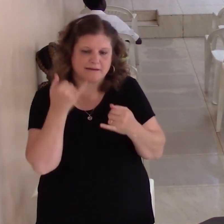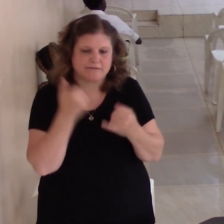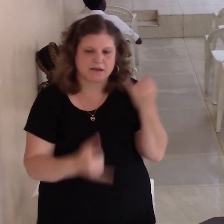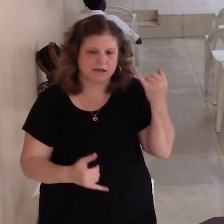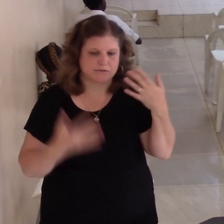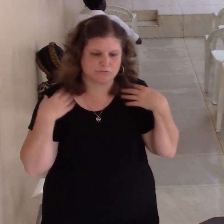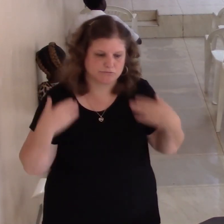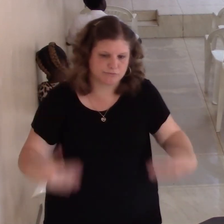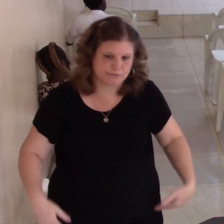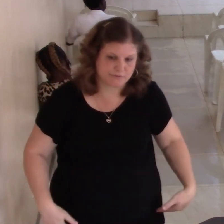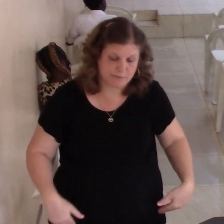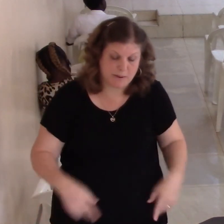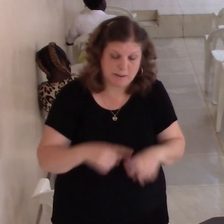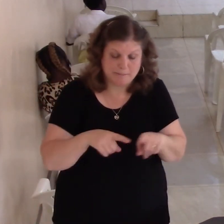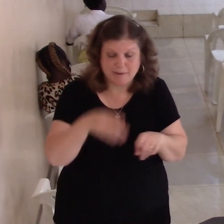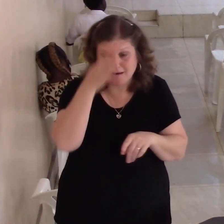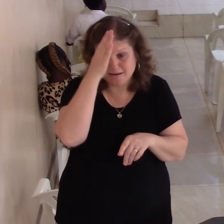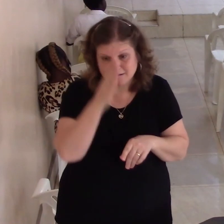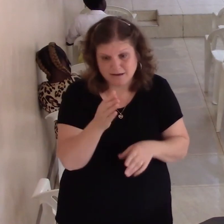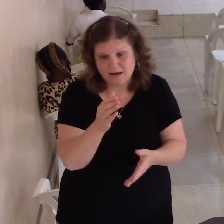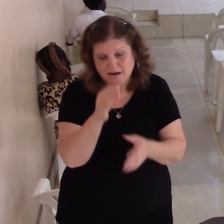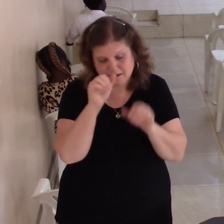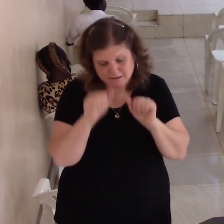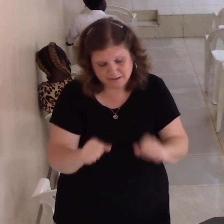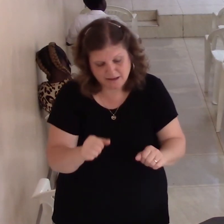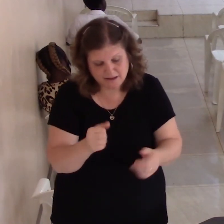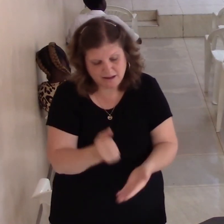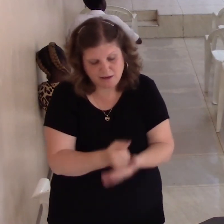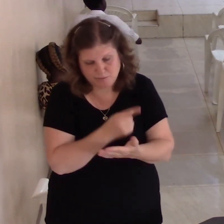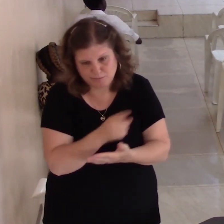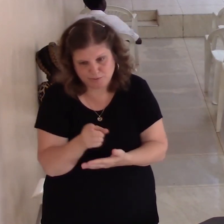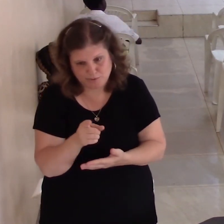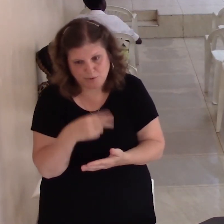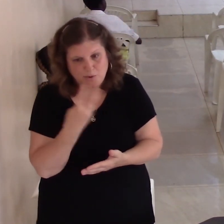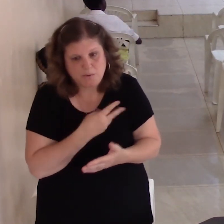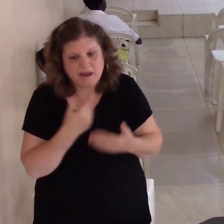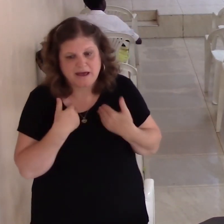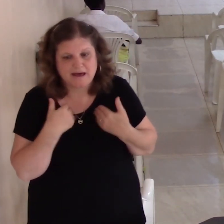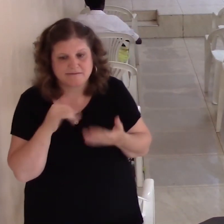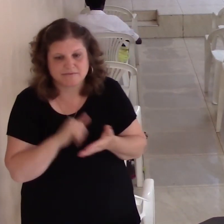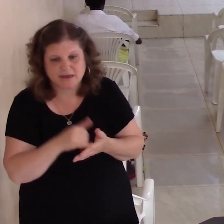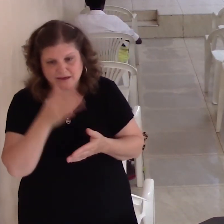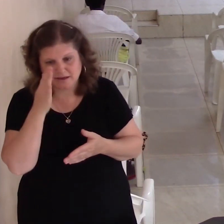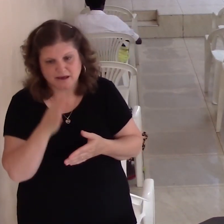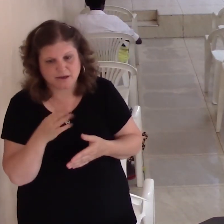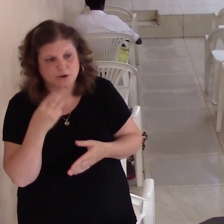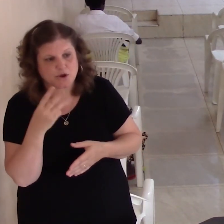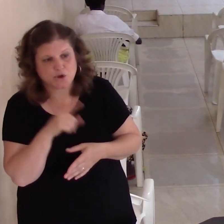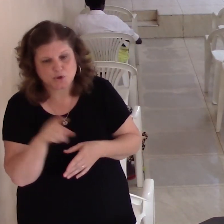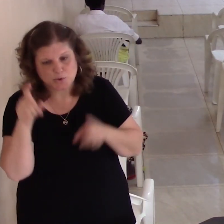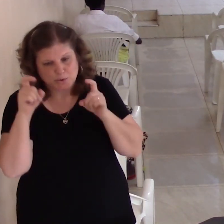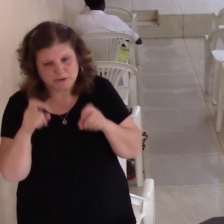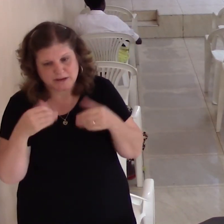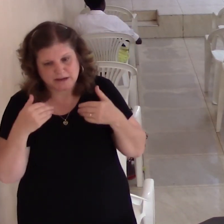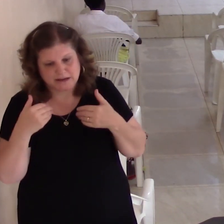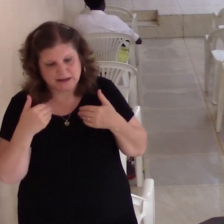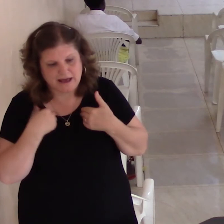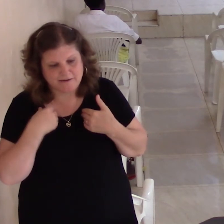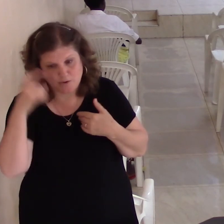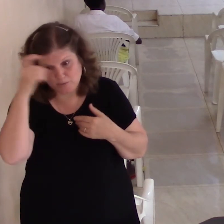can deliver that's the kind of God that we have and so we need to have wisdom and walk in wisdom you know what